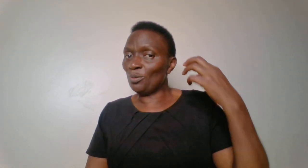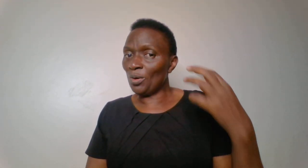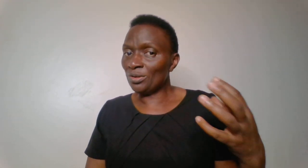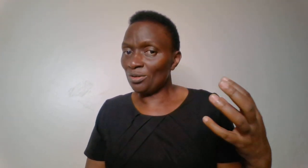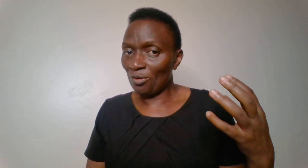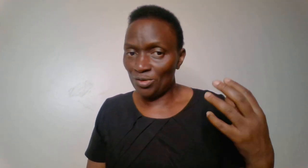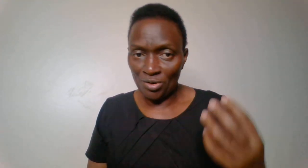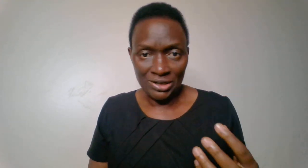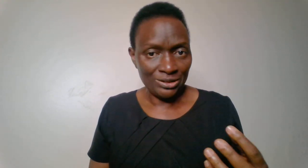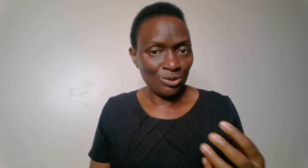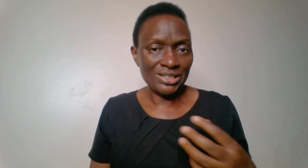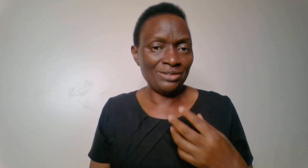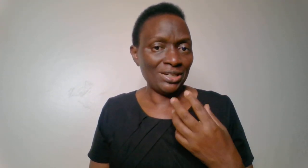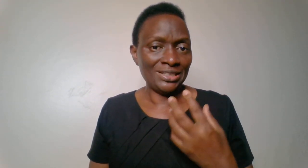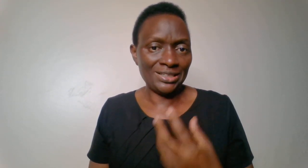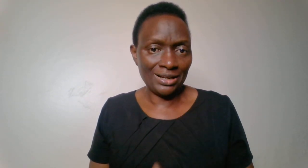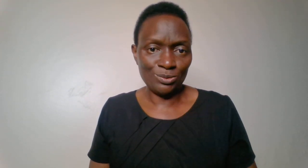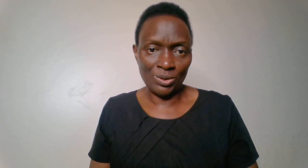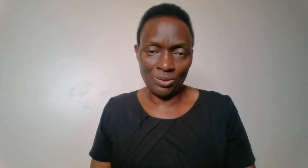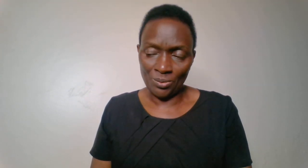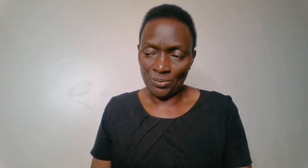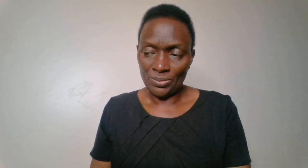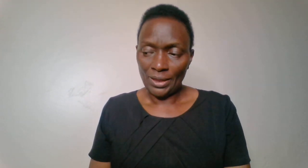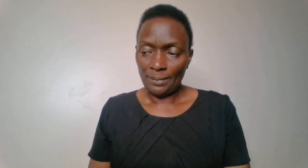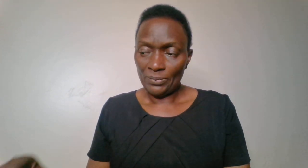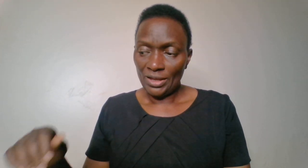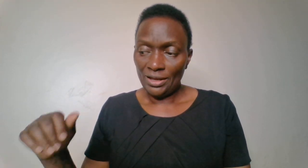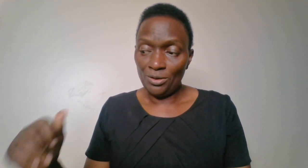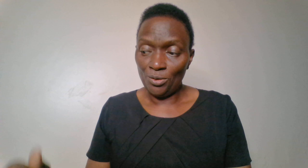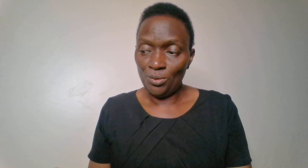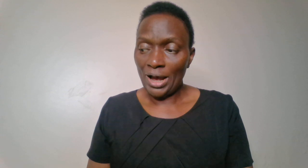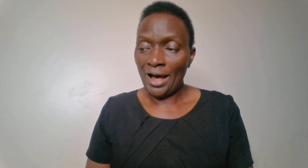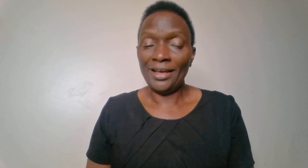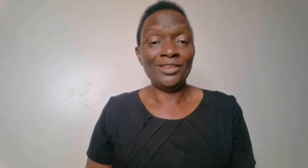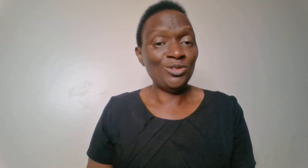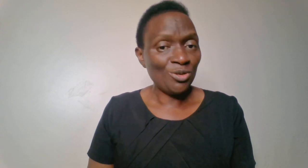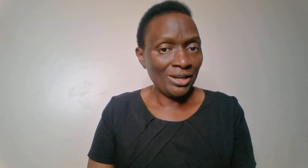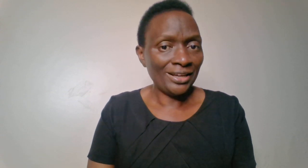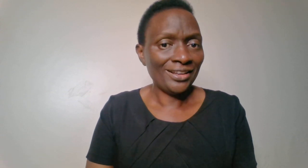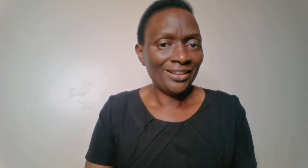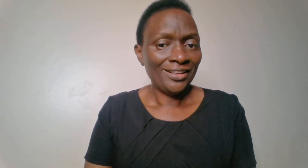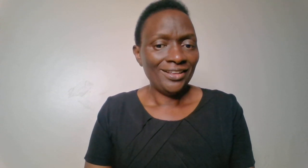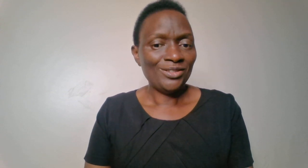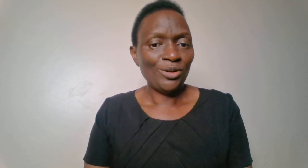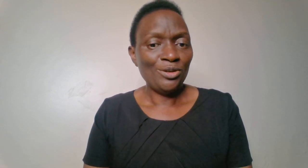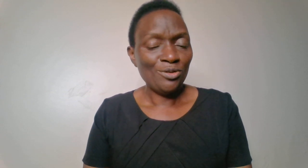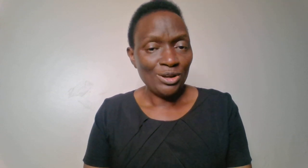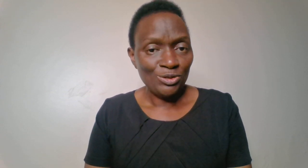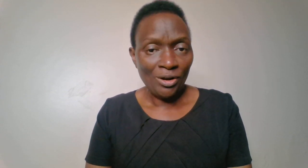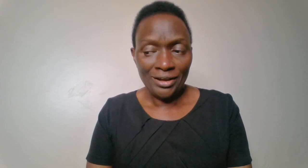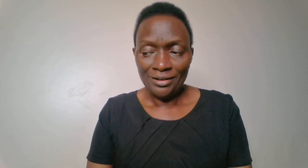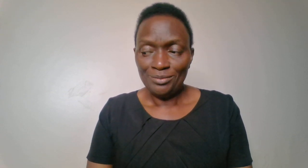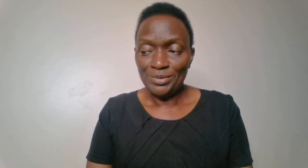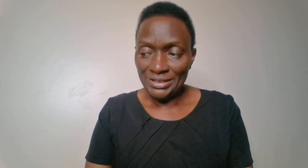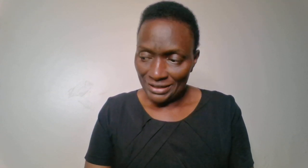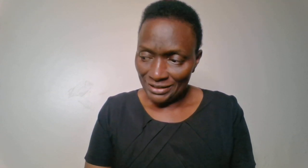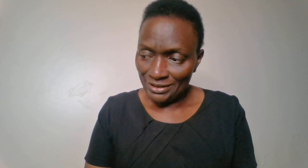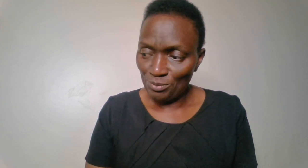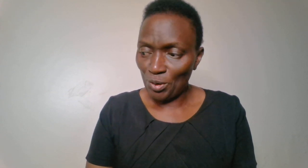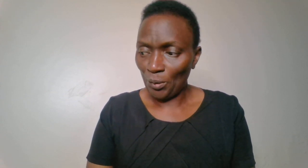wealth of knowledge. Whatever he shares with you, you are enjoying. So if you enjoy, please let him know.